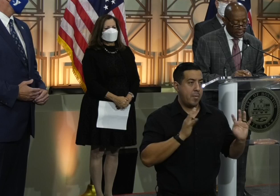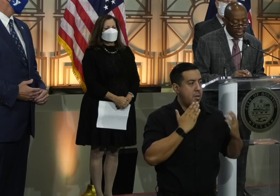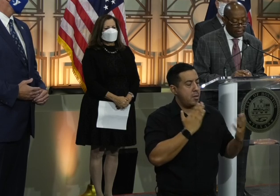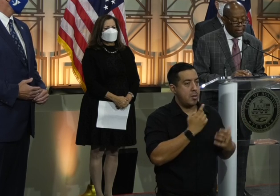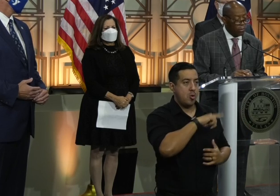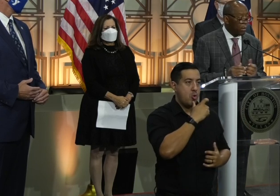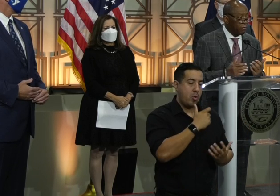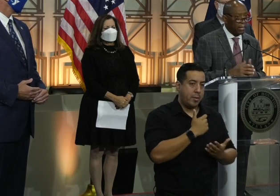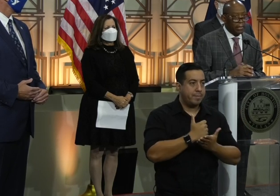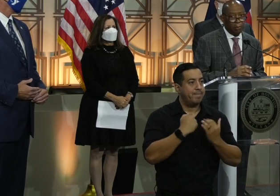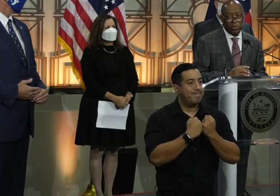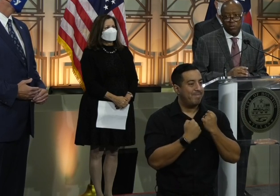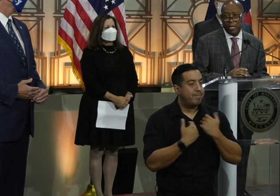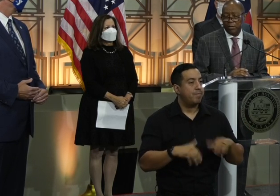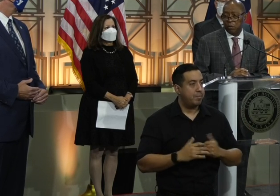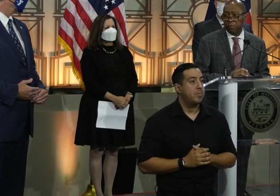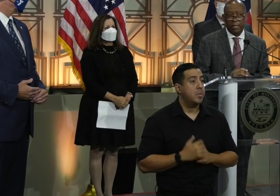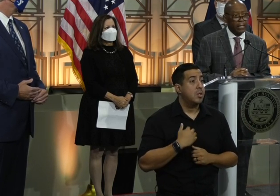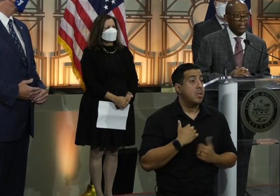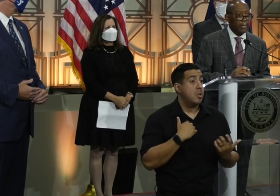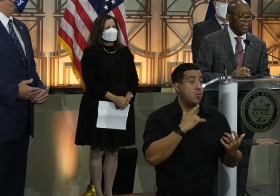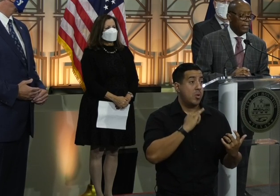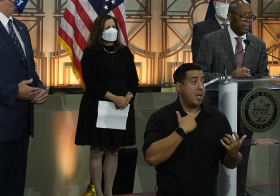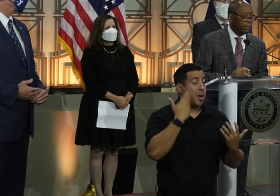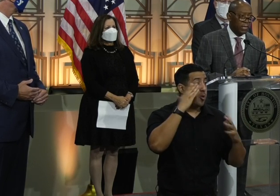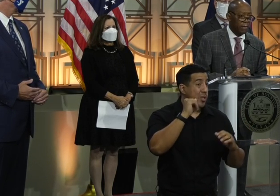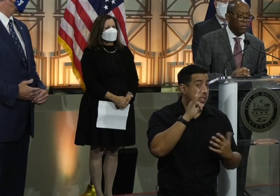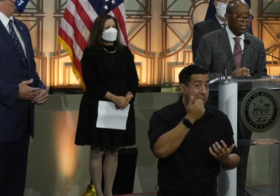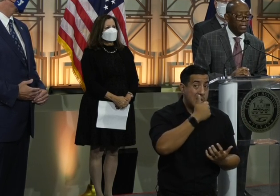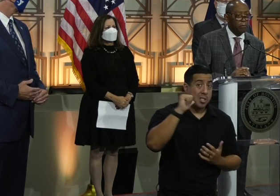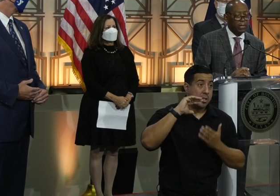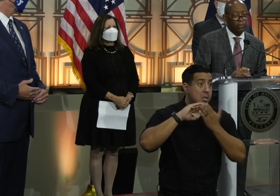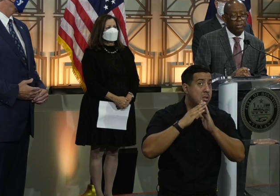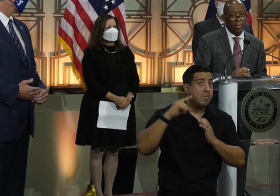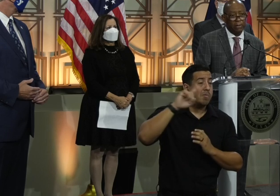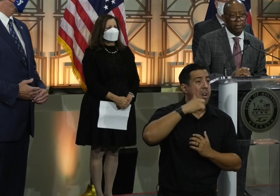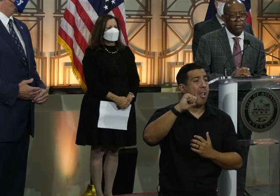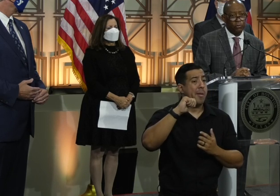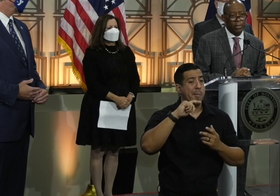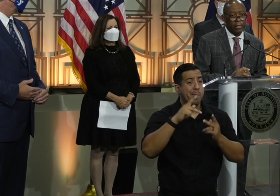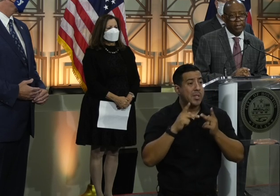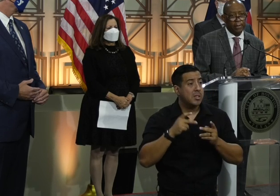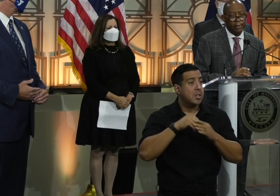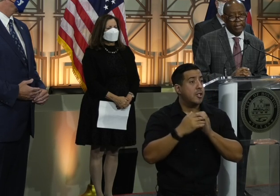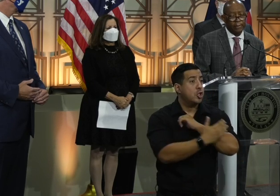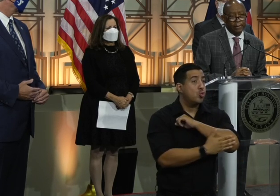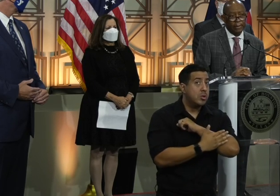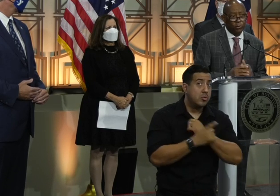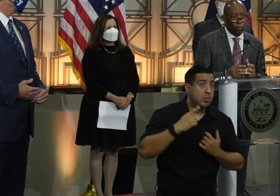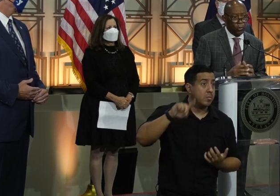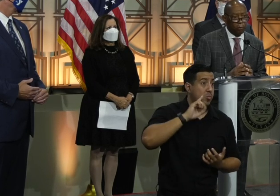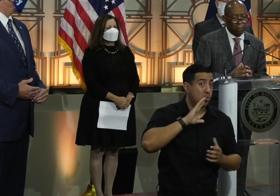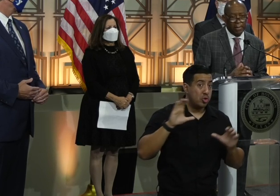me today. Quite frankly, let just say, I don't think any city, any place in the country does